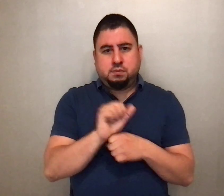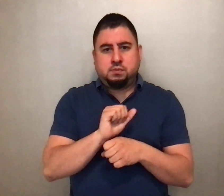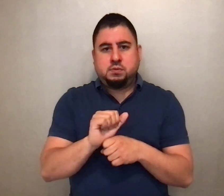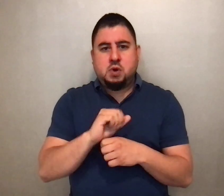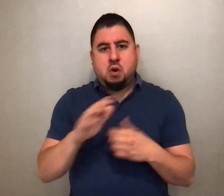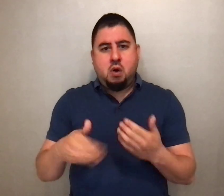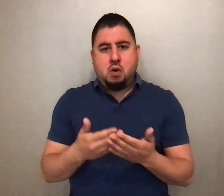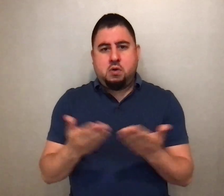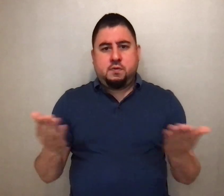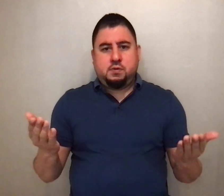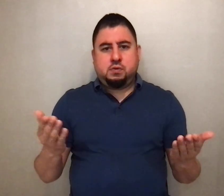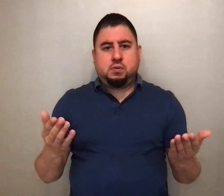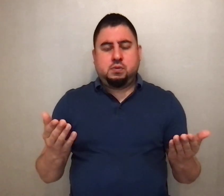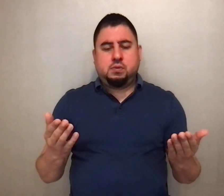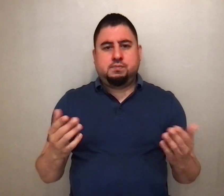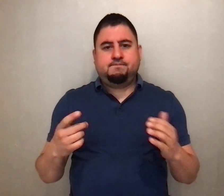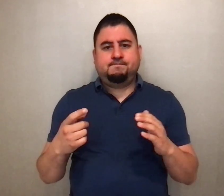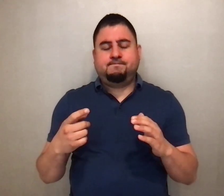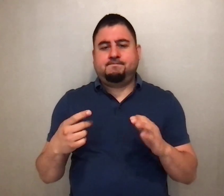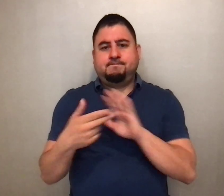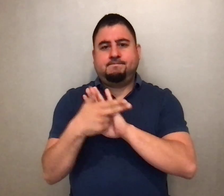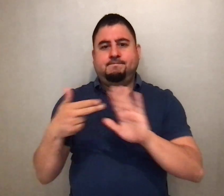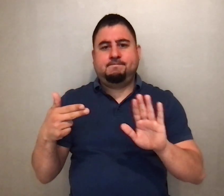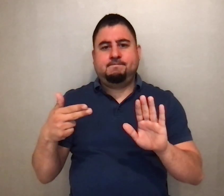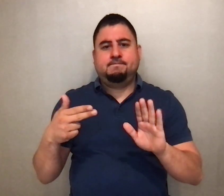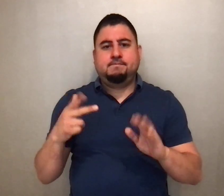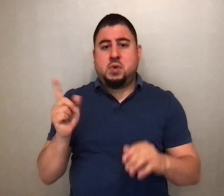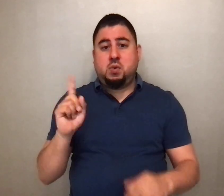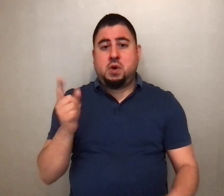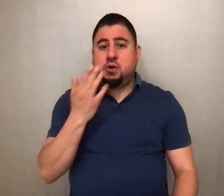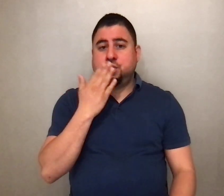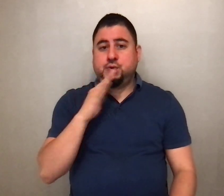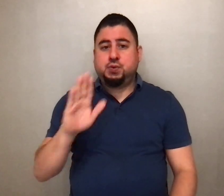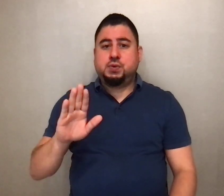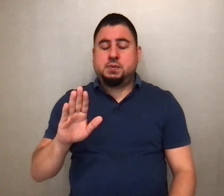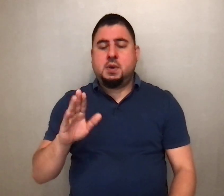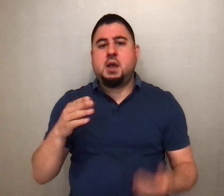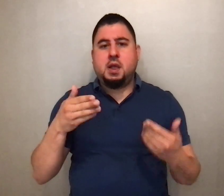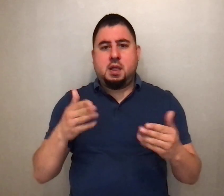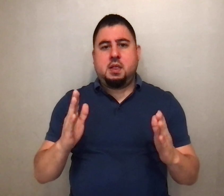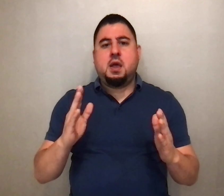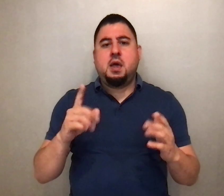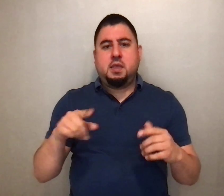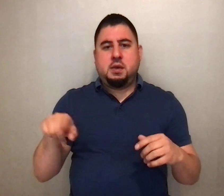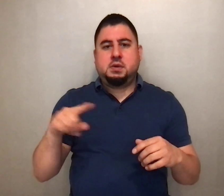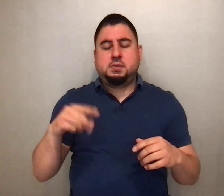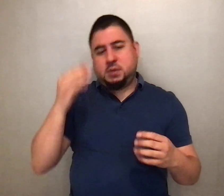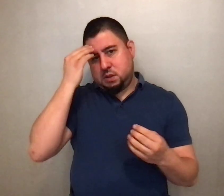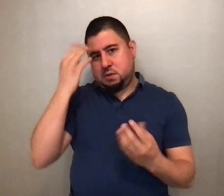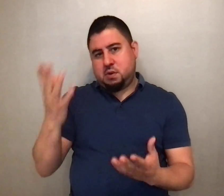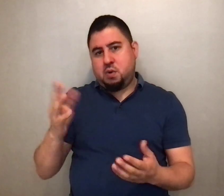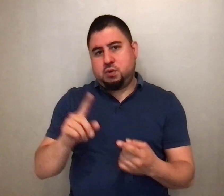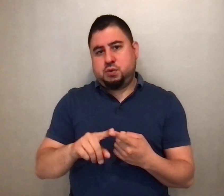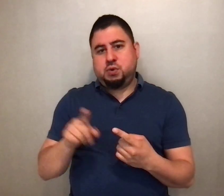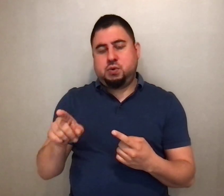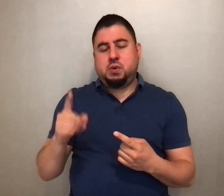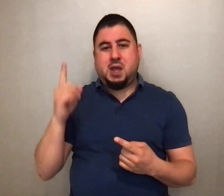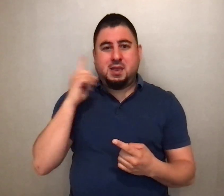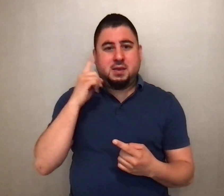of you staying in Jerusalem, let this be known to you, and listen to my